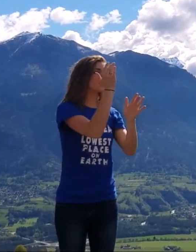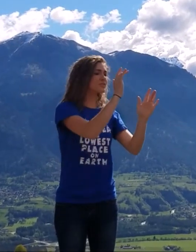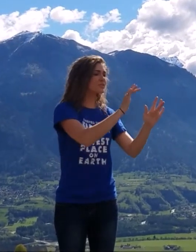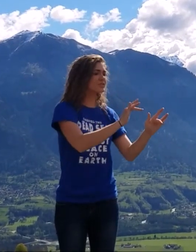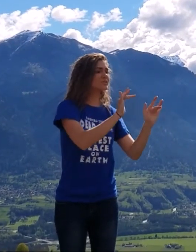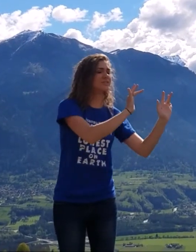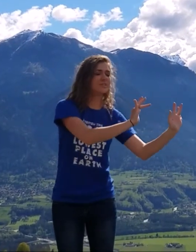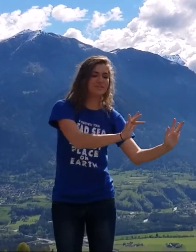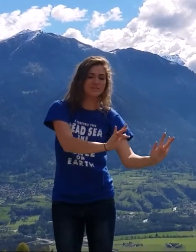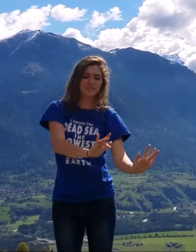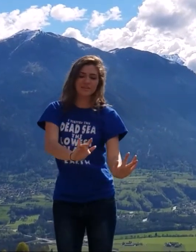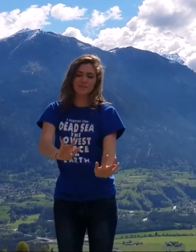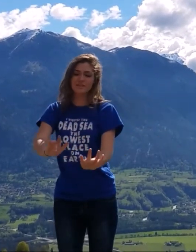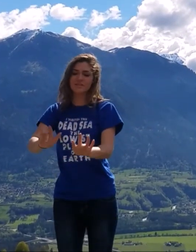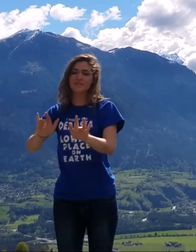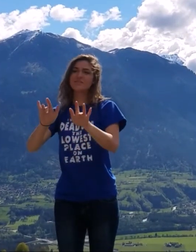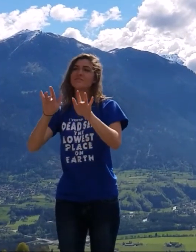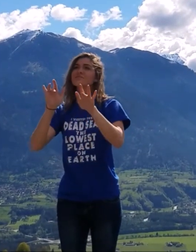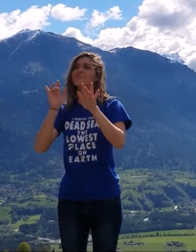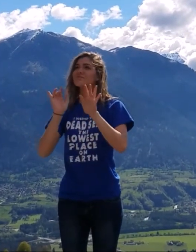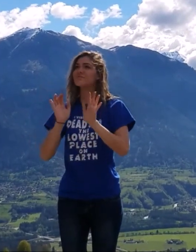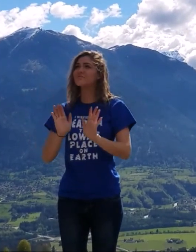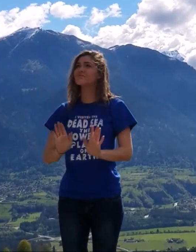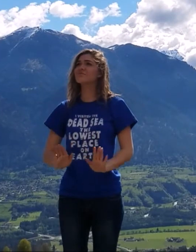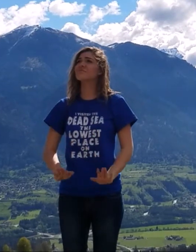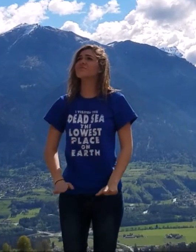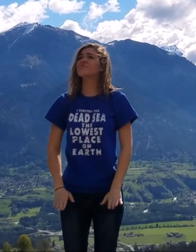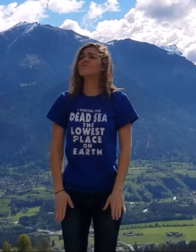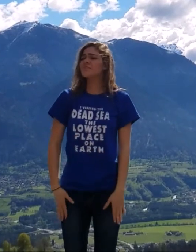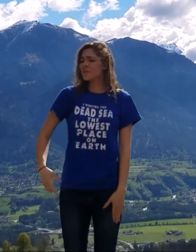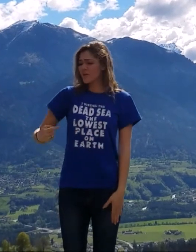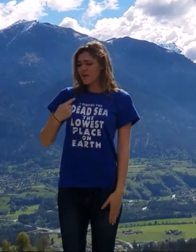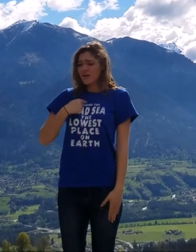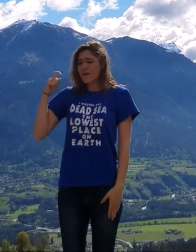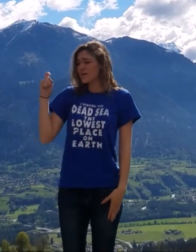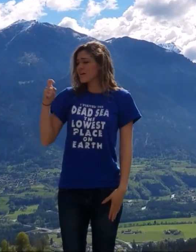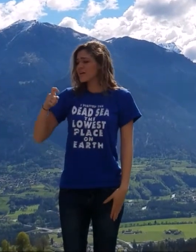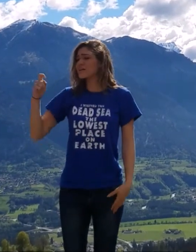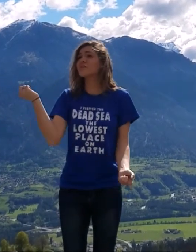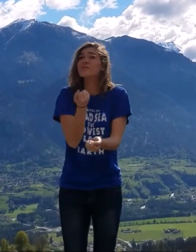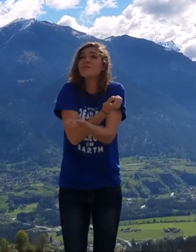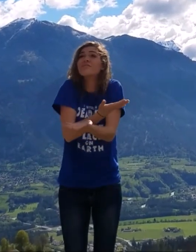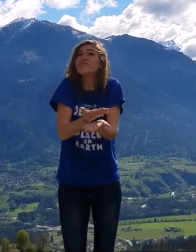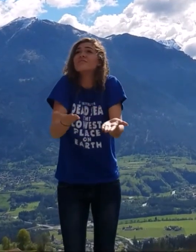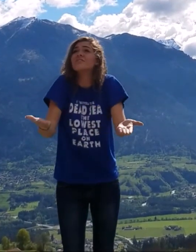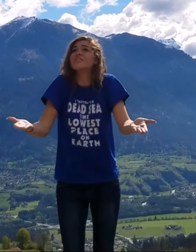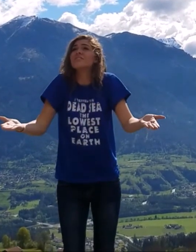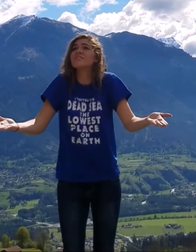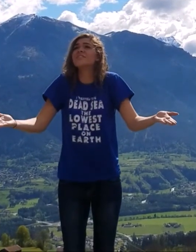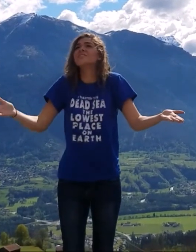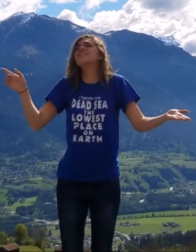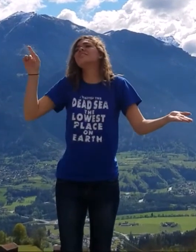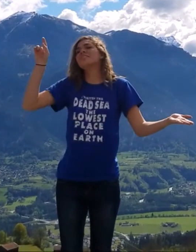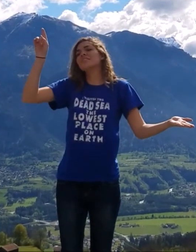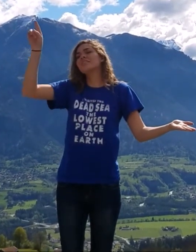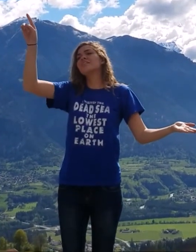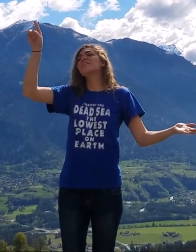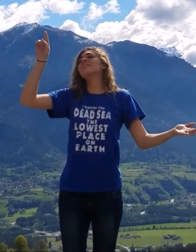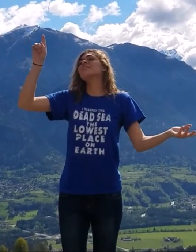mercies I see All I have needed Thy